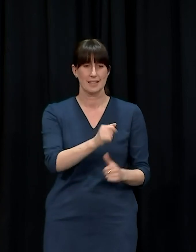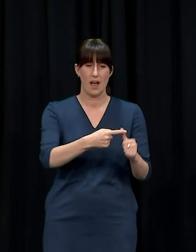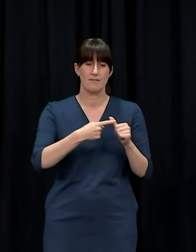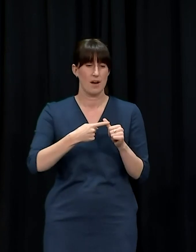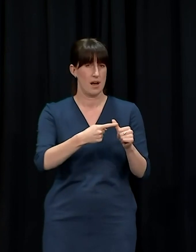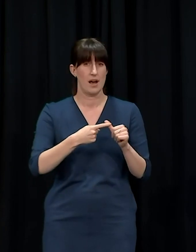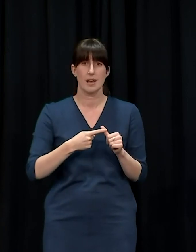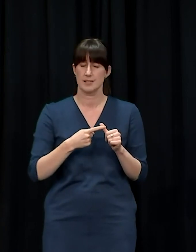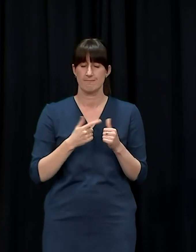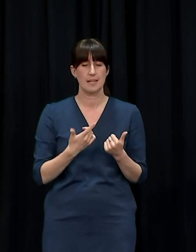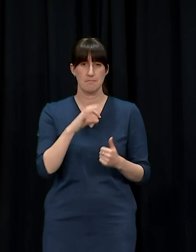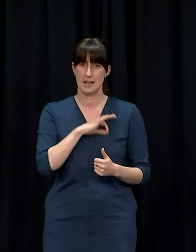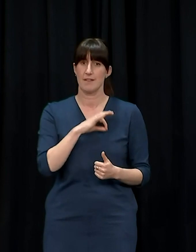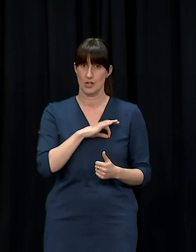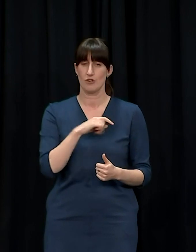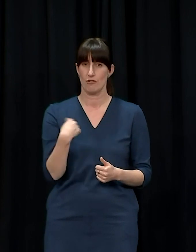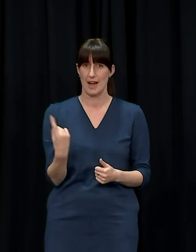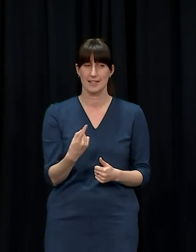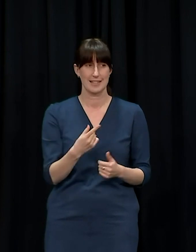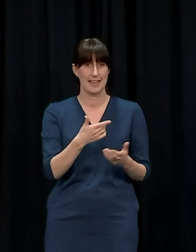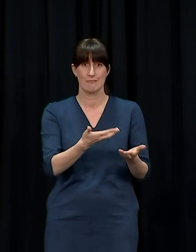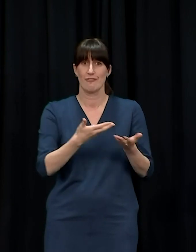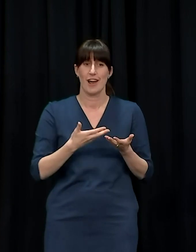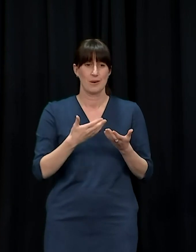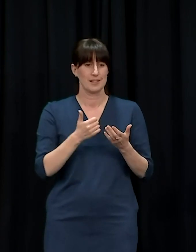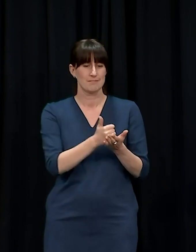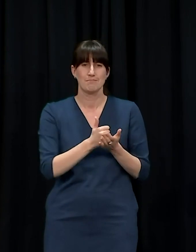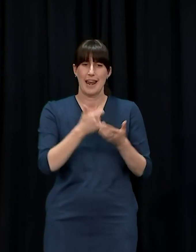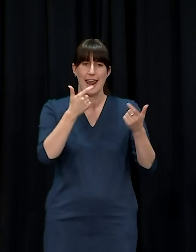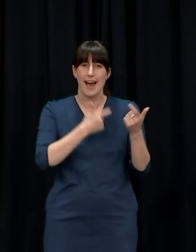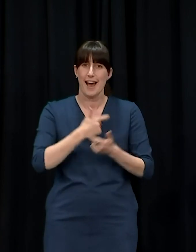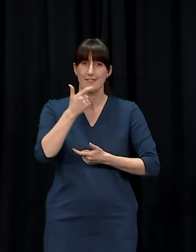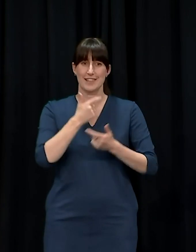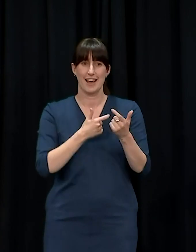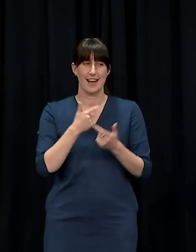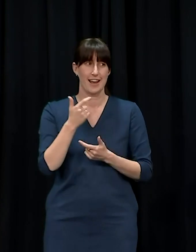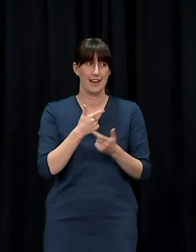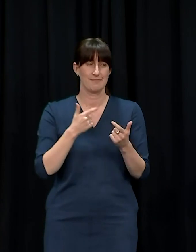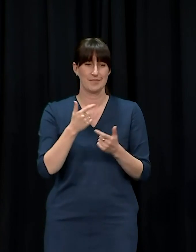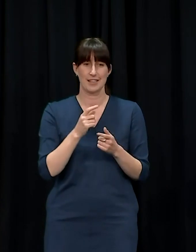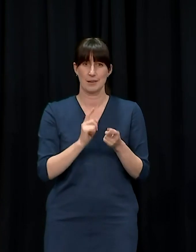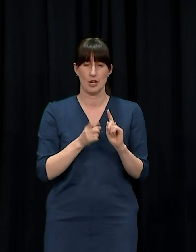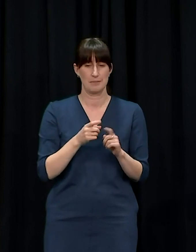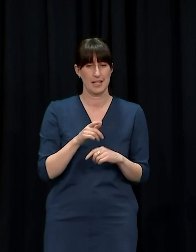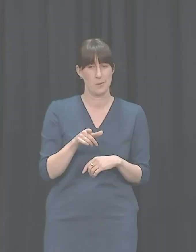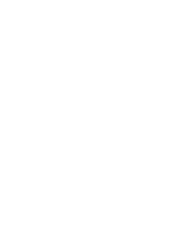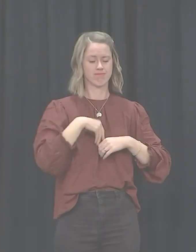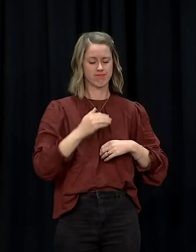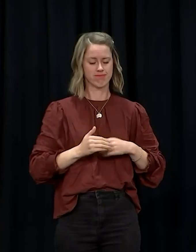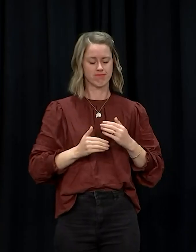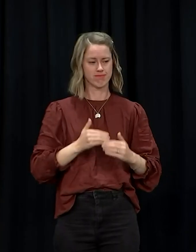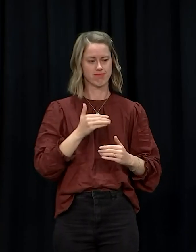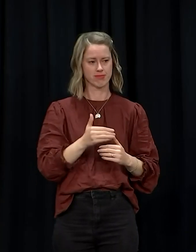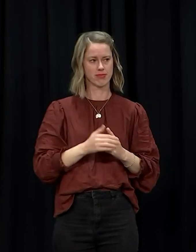his support, his laughter that he provided us, and the occasional chiding for things that he didn't completely agree with.